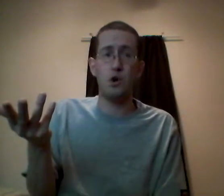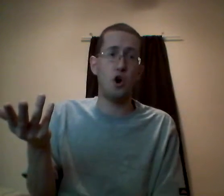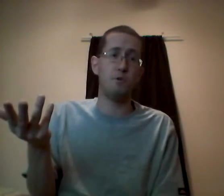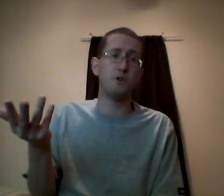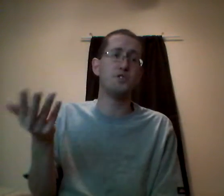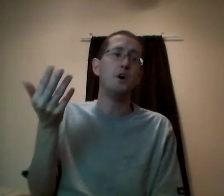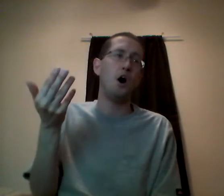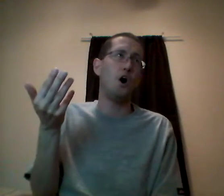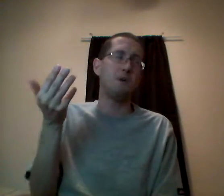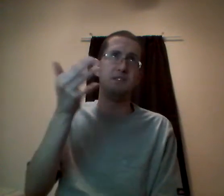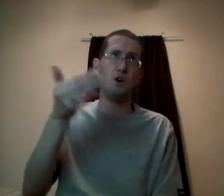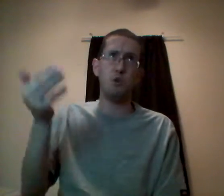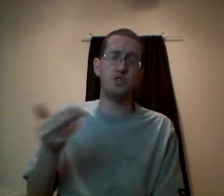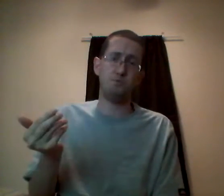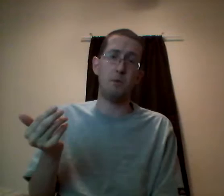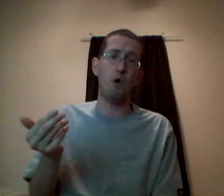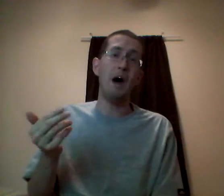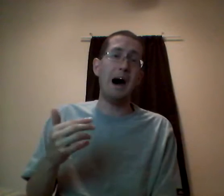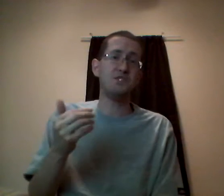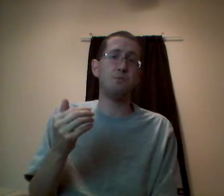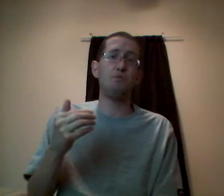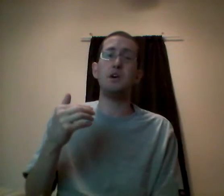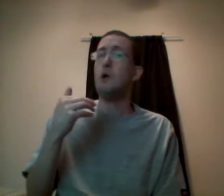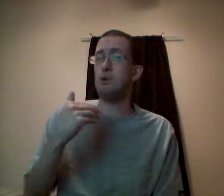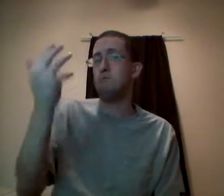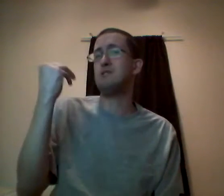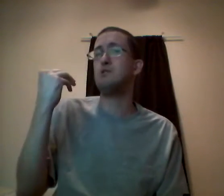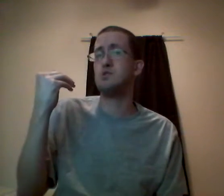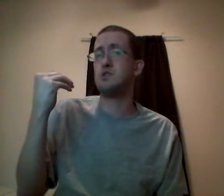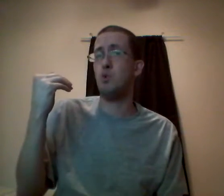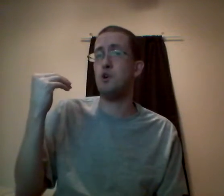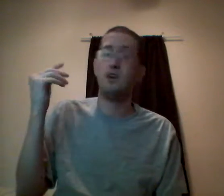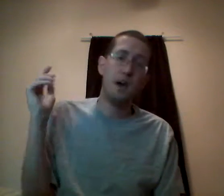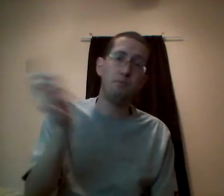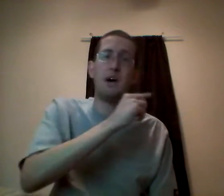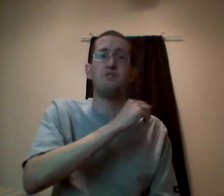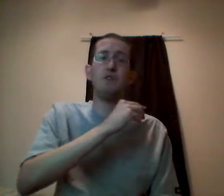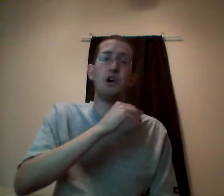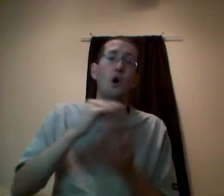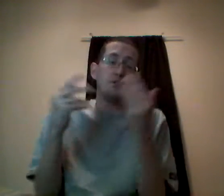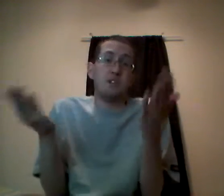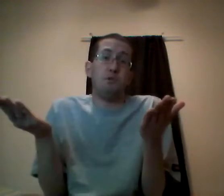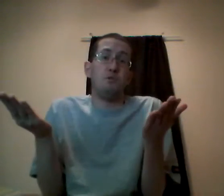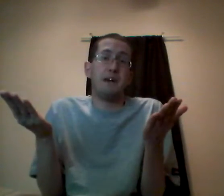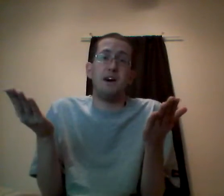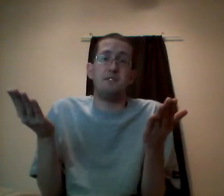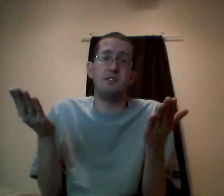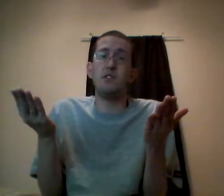Arbor's Dear Religious People. I simply put in my two cents worth and put out the video. So that's purely my content. didn't